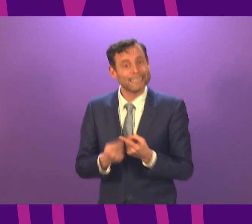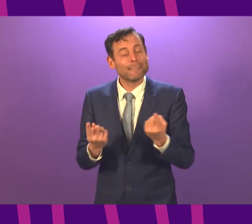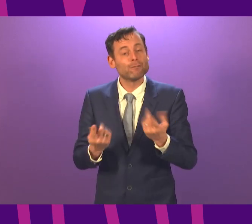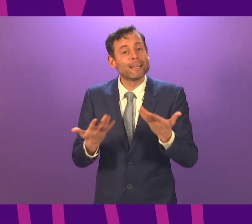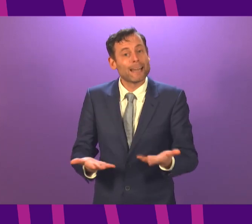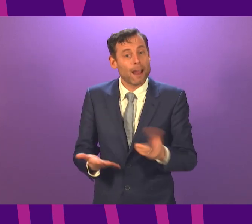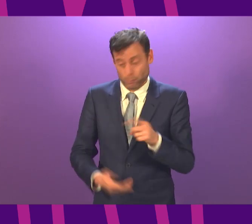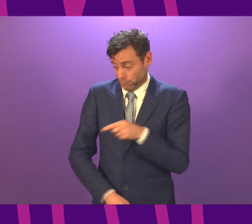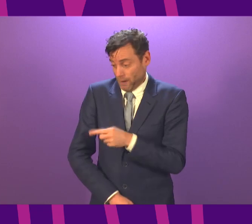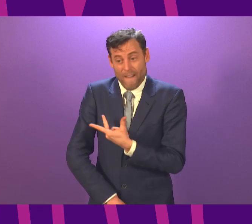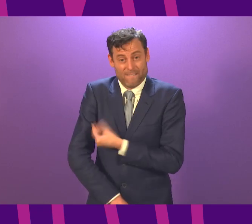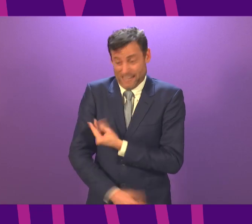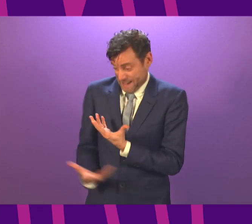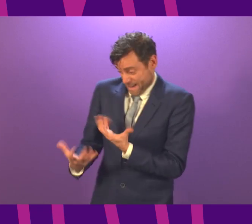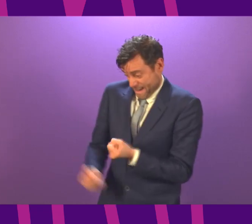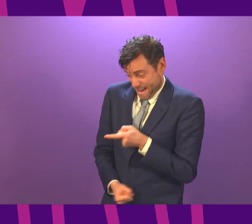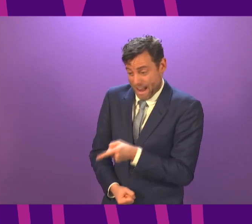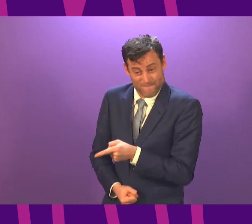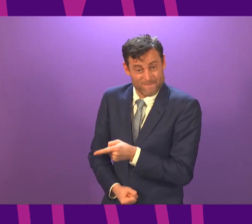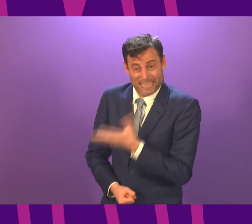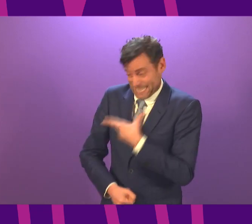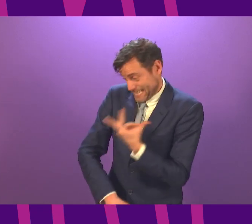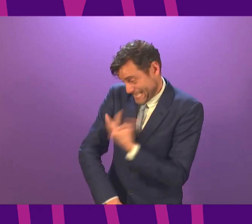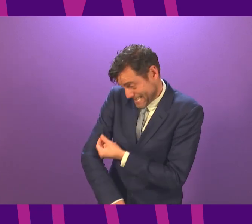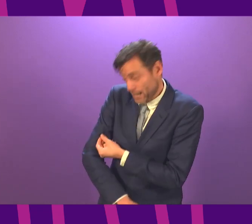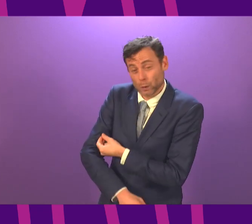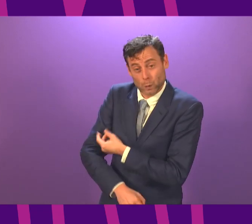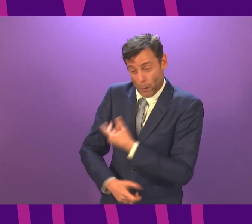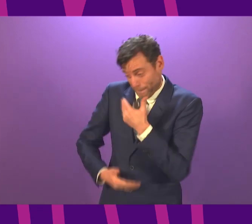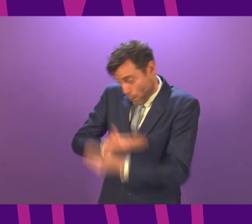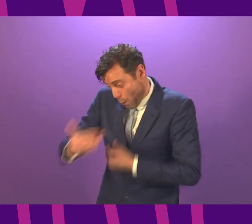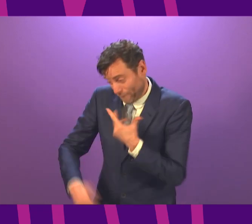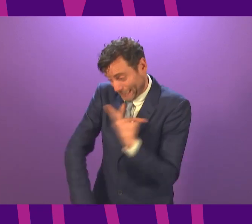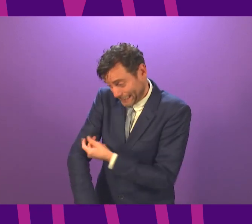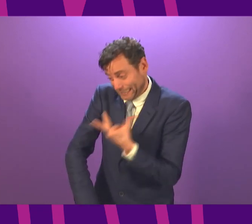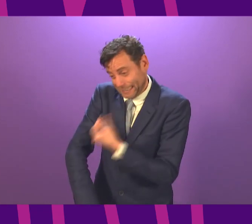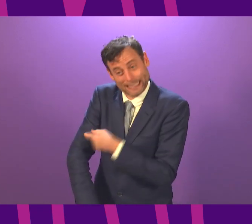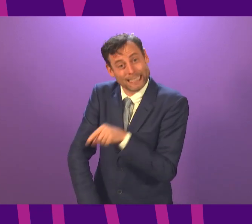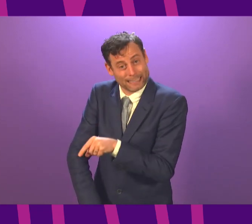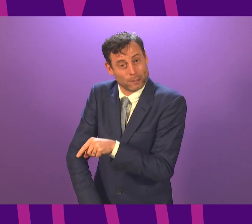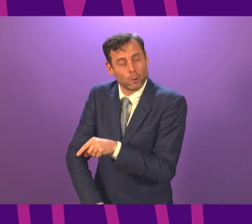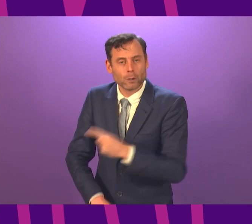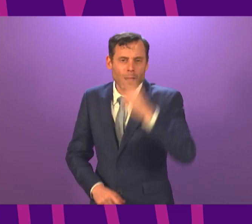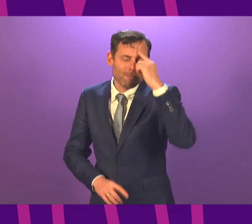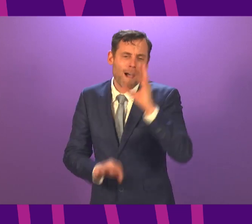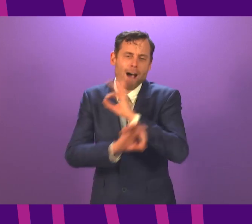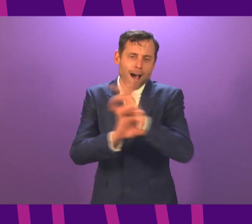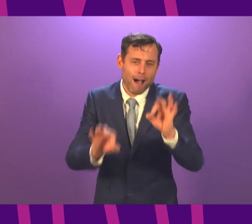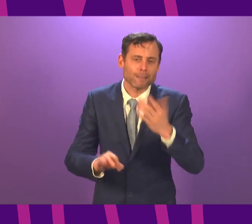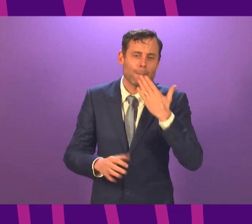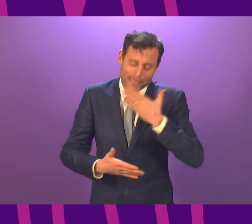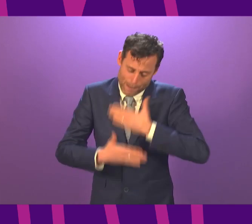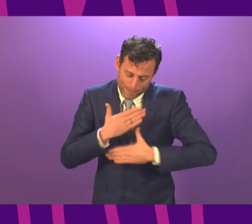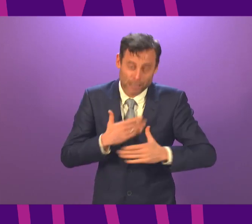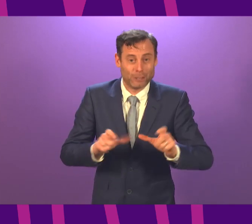will pave the way to brighter days ahead. So, for everyone's sake and for everyone's safety, please stick with it and stay at home.